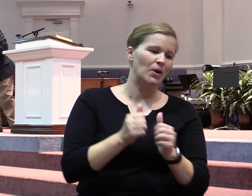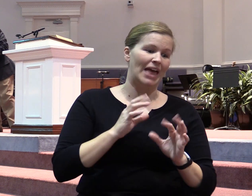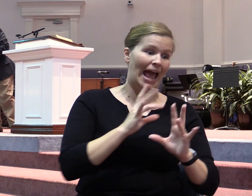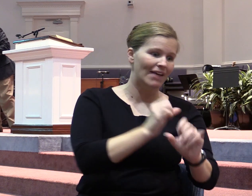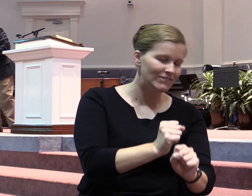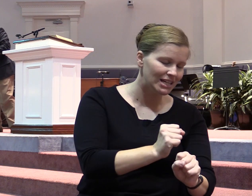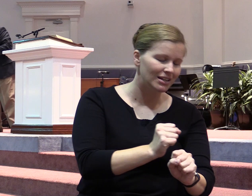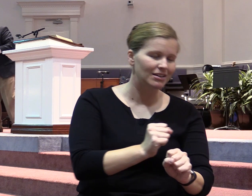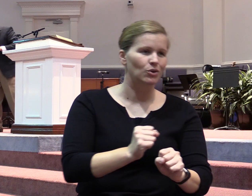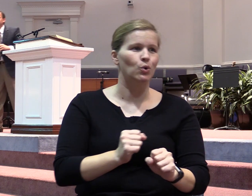Amen.